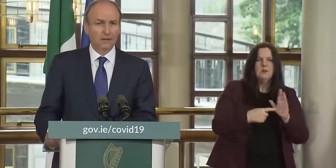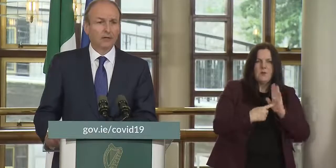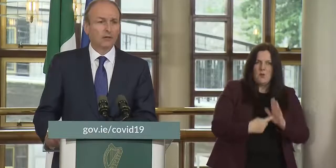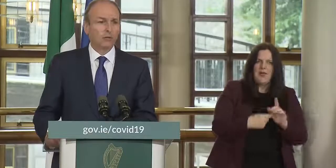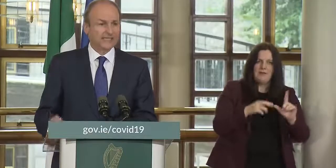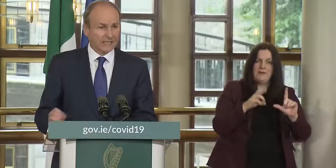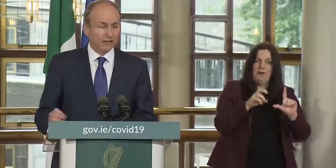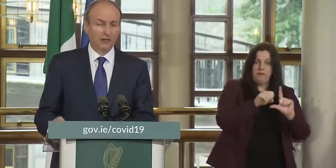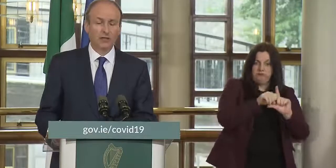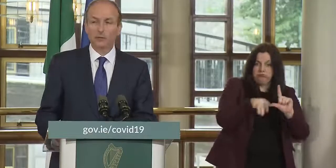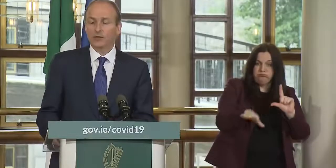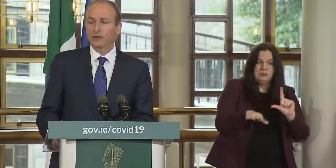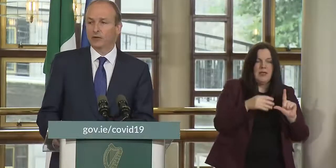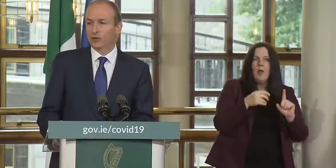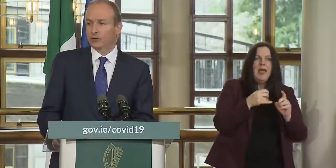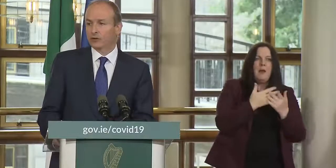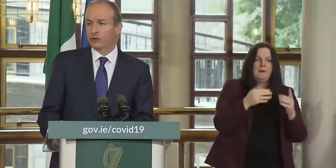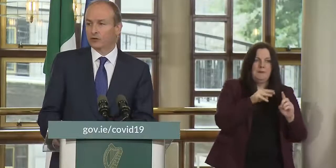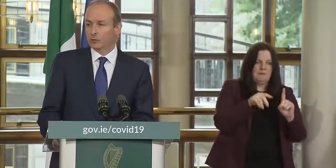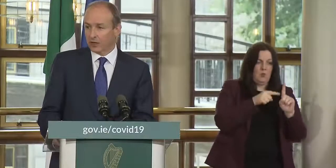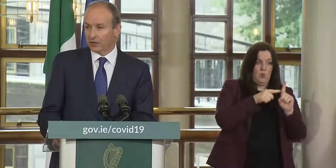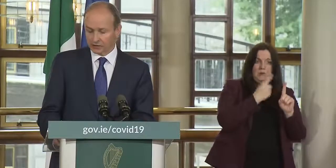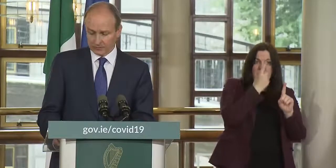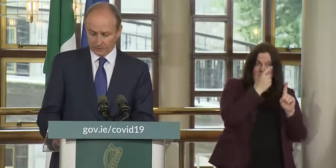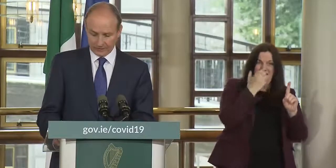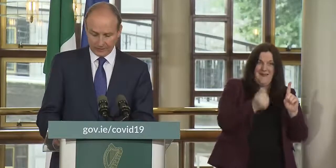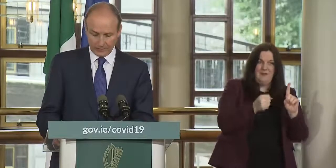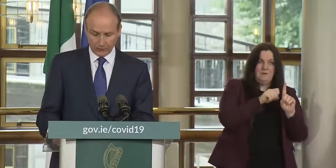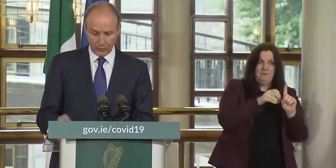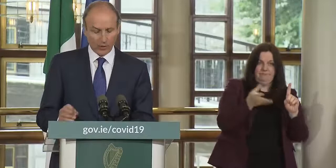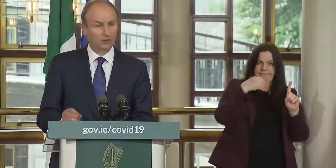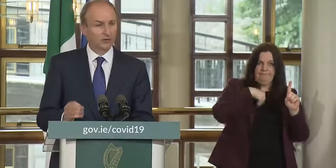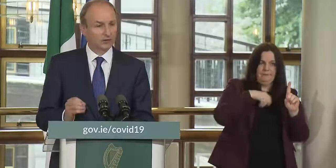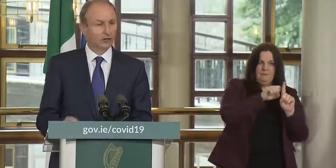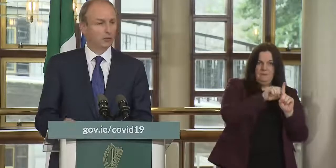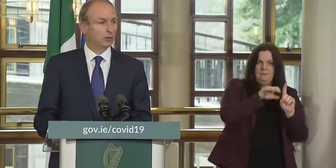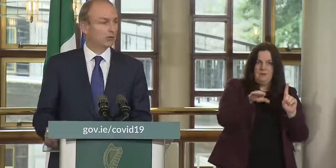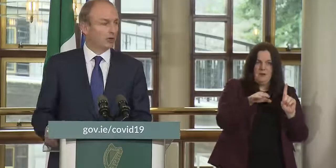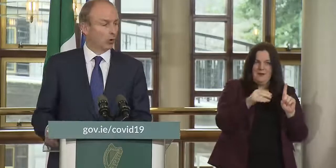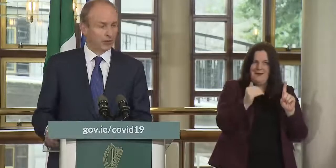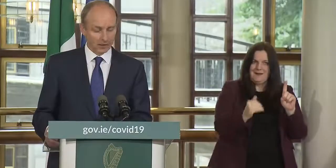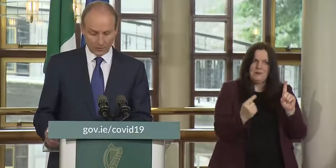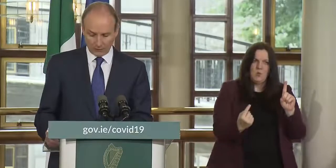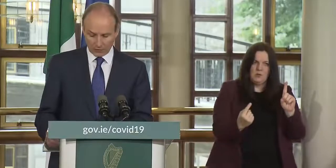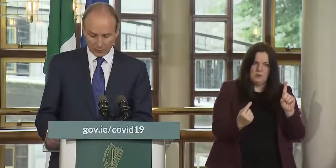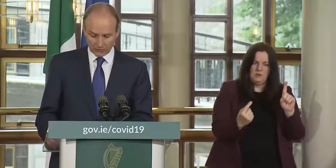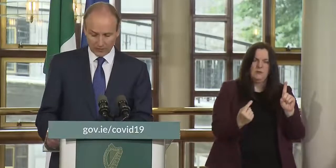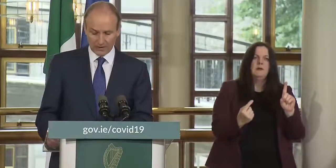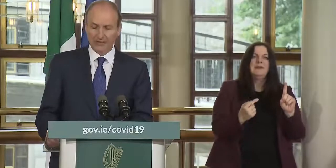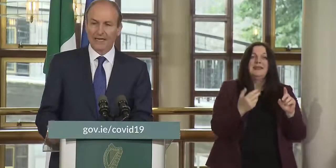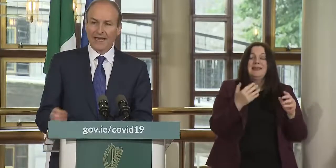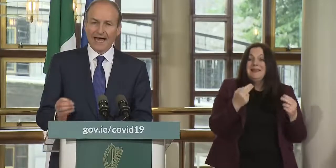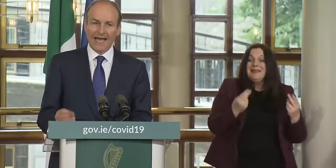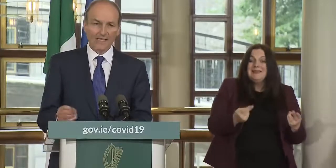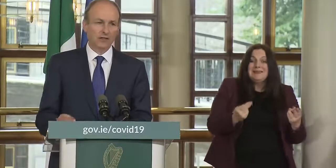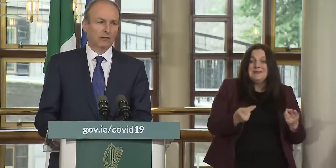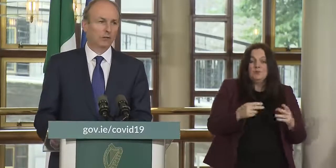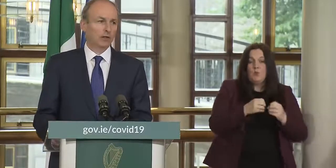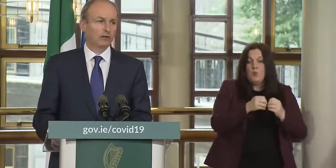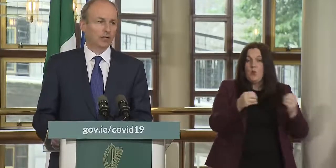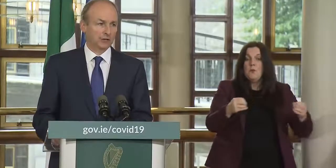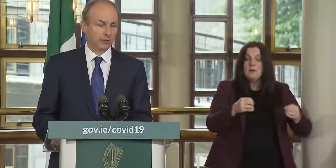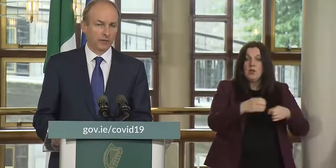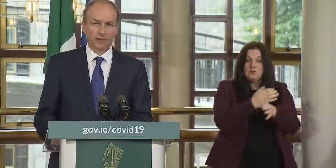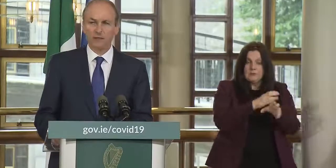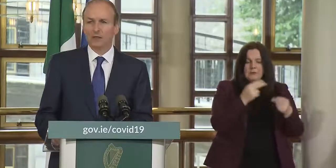we need to keep the virus suppressed if we are to continue with the reopening of our country and